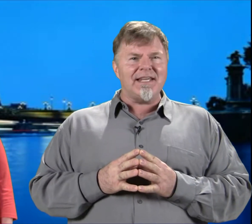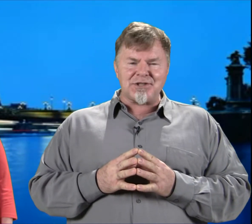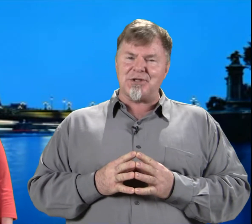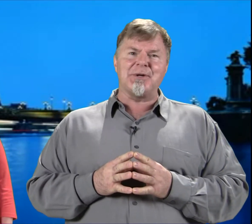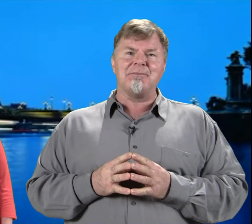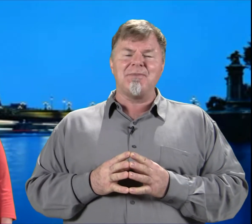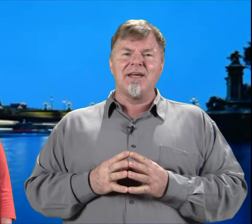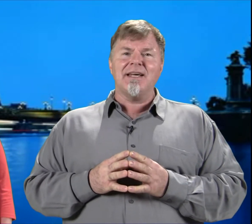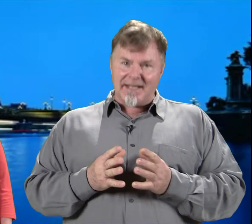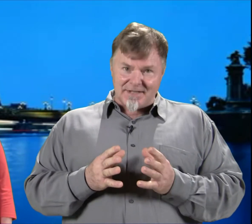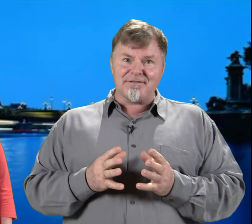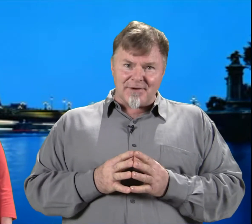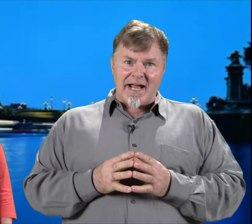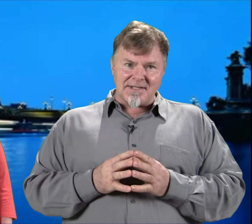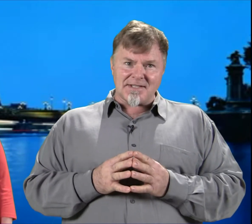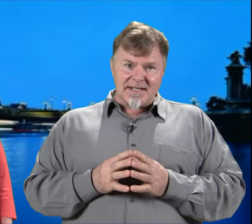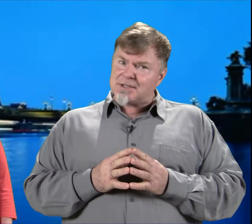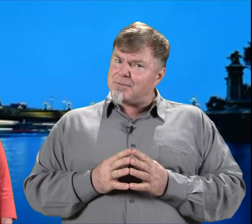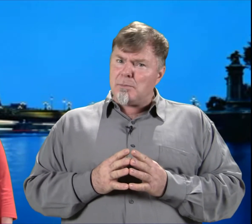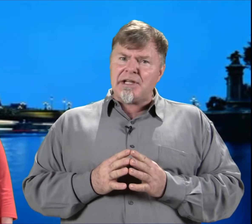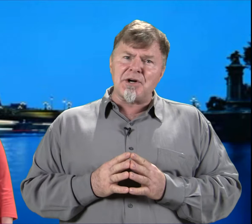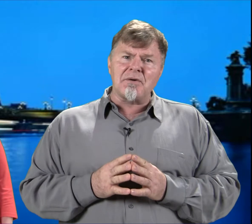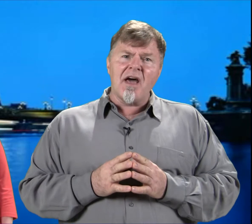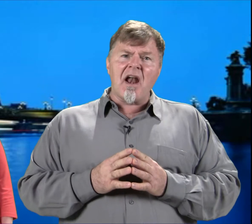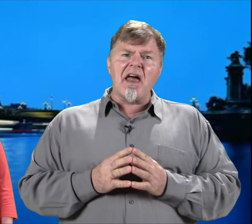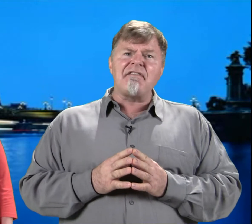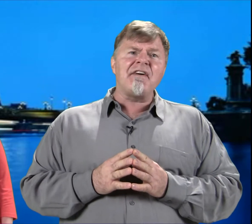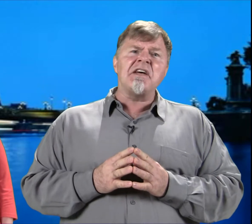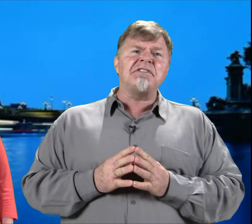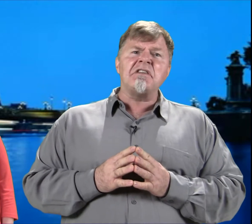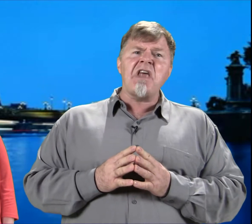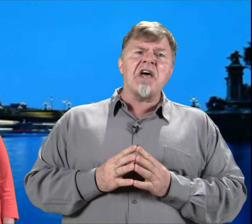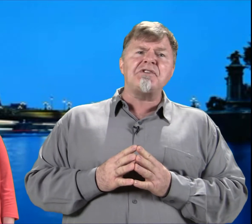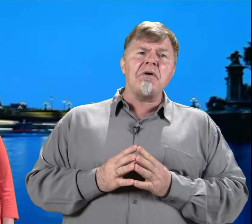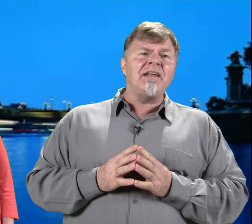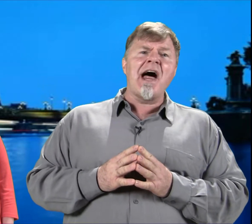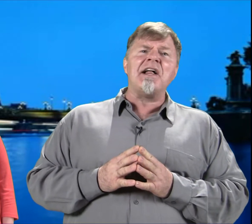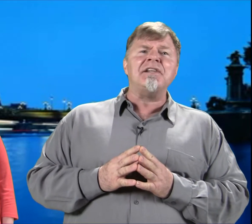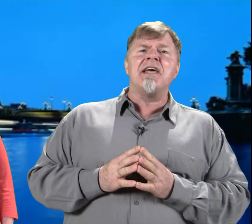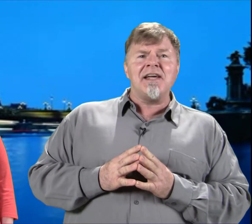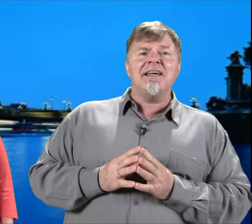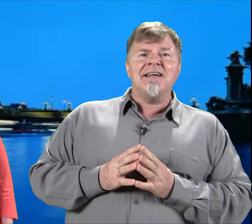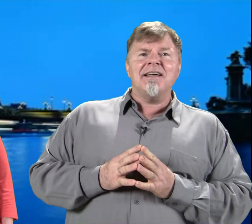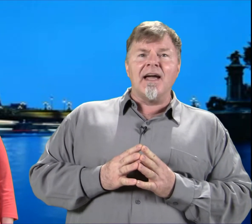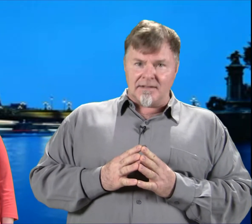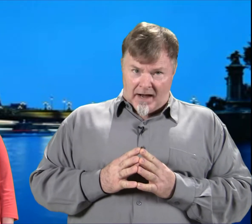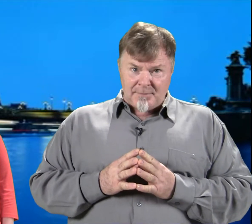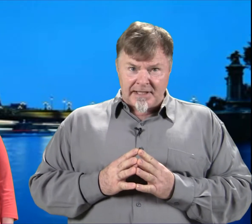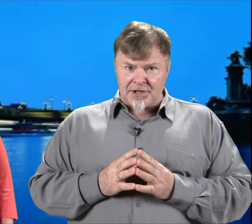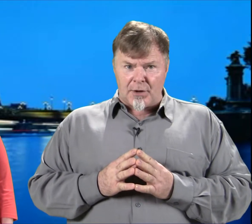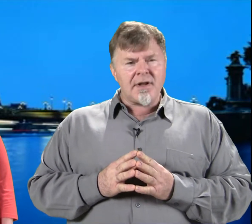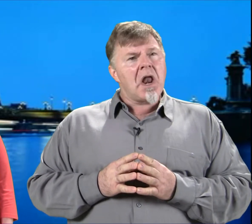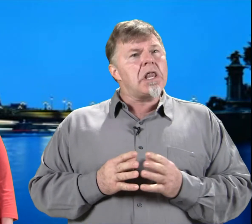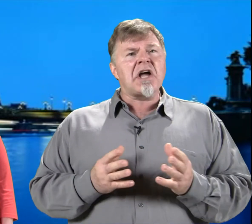each year. In France, it is formally called La Fête Nationale and commonly called La